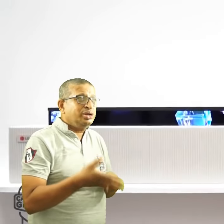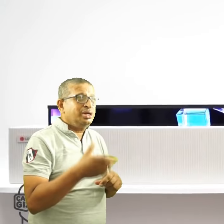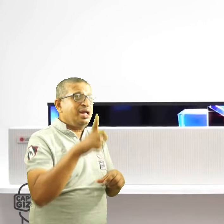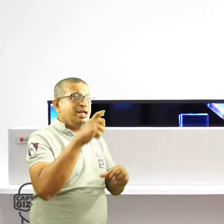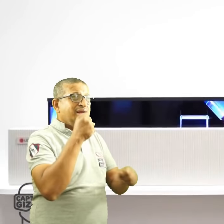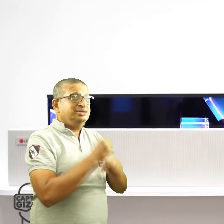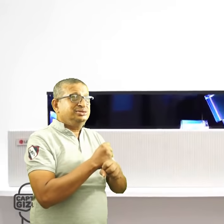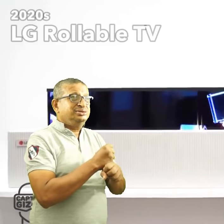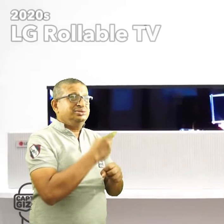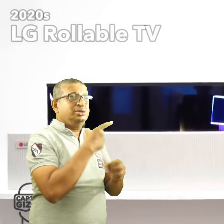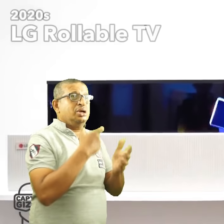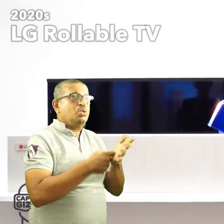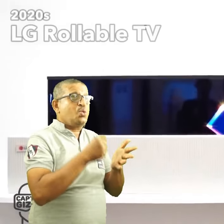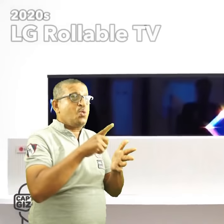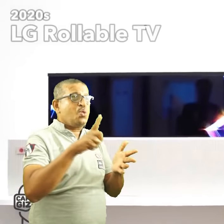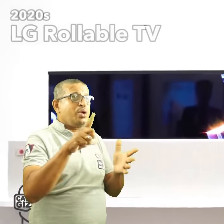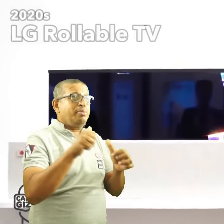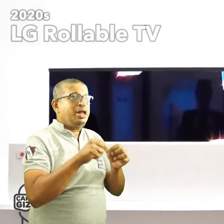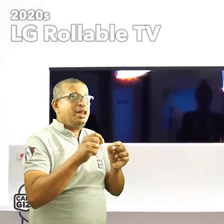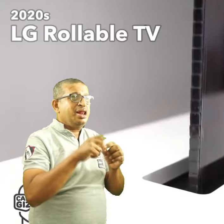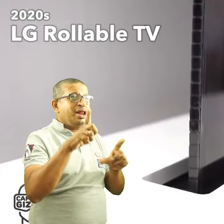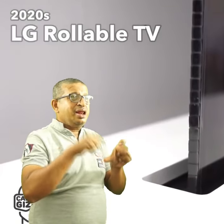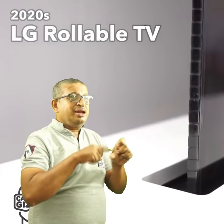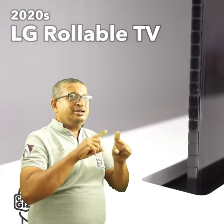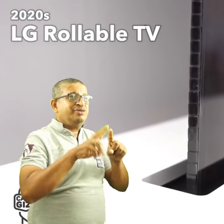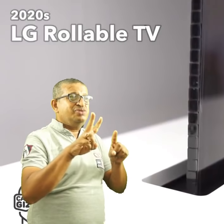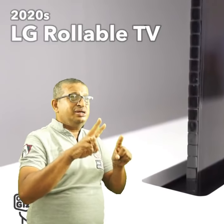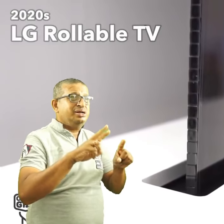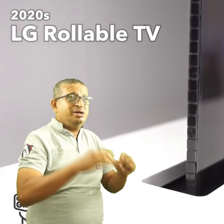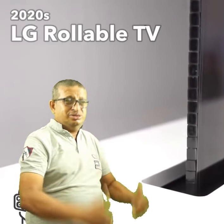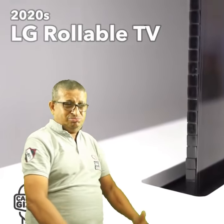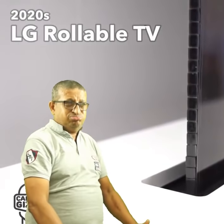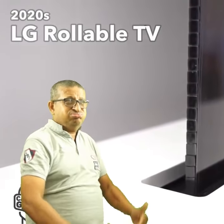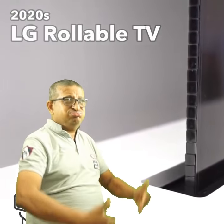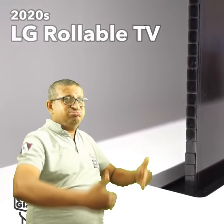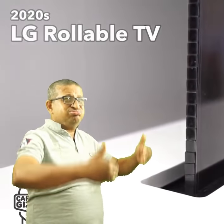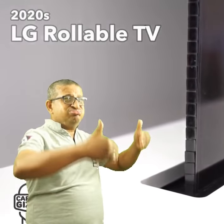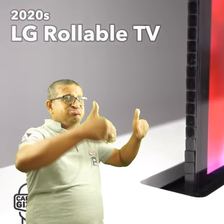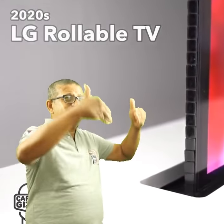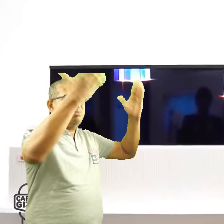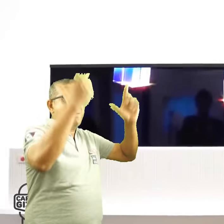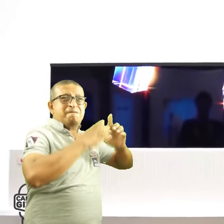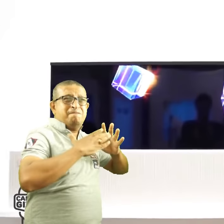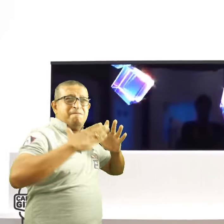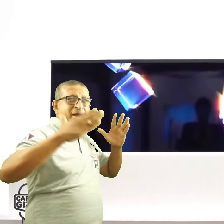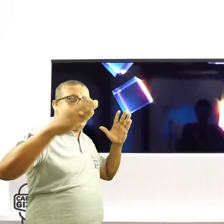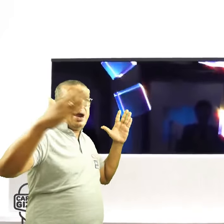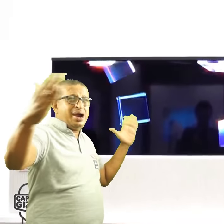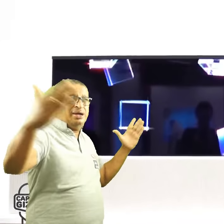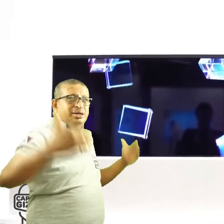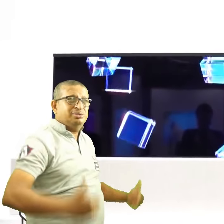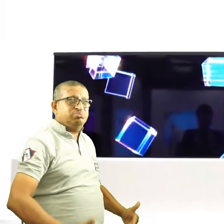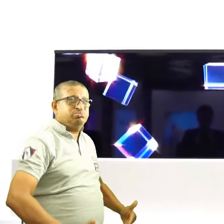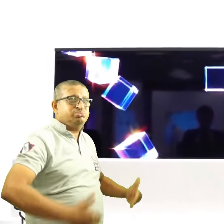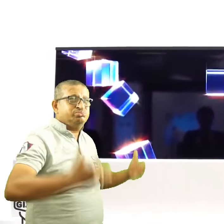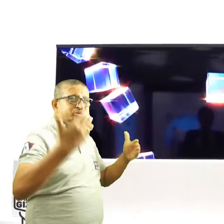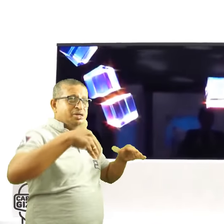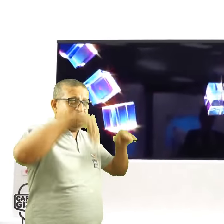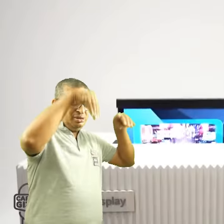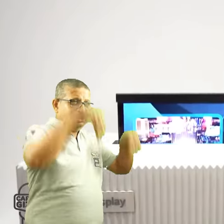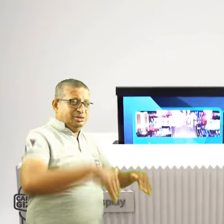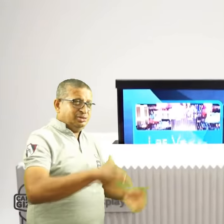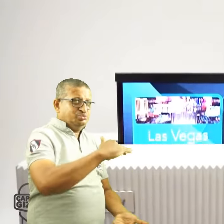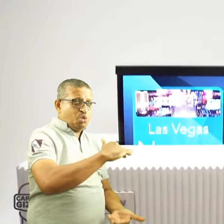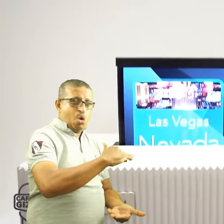2020 promises many new technologies, such as the rollable TV. It is completely hidden when it's off, and when it's on,